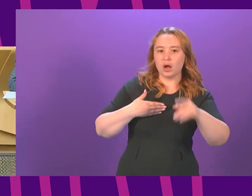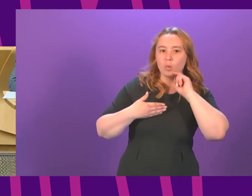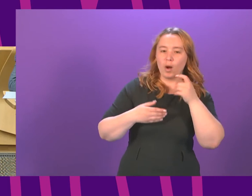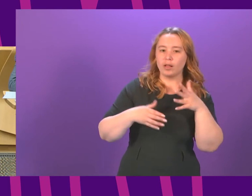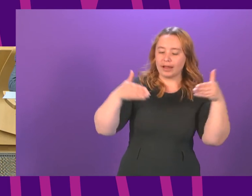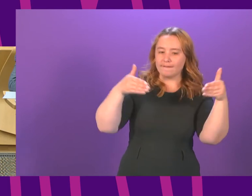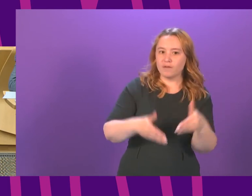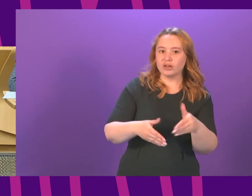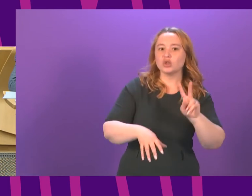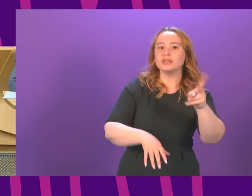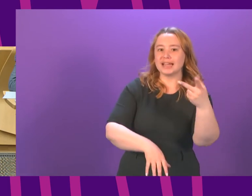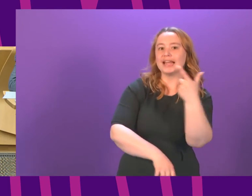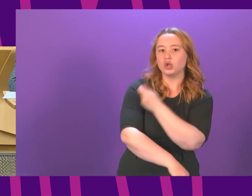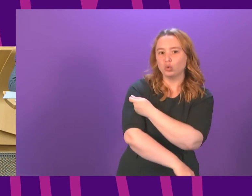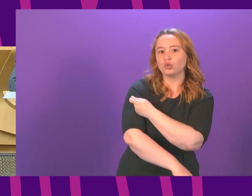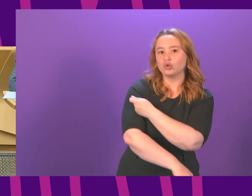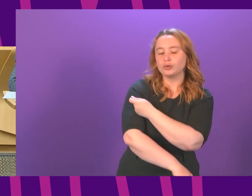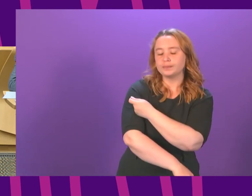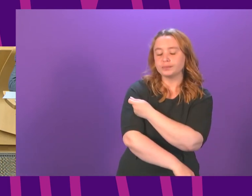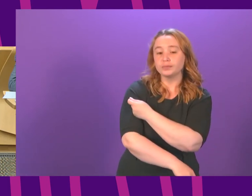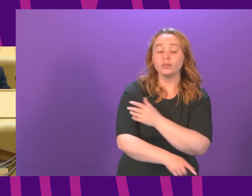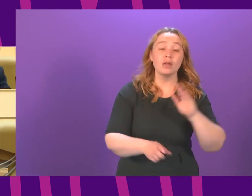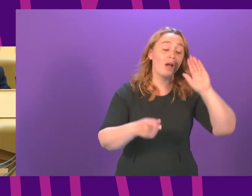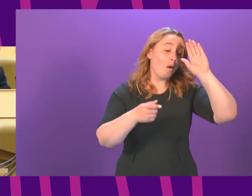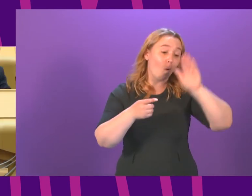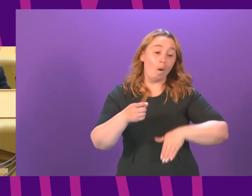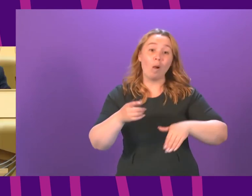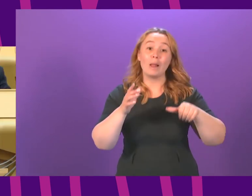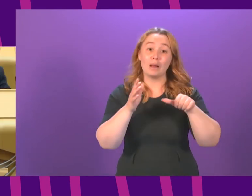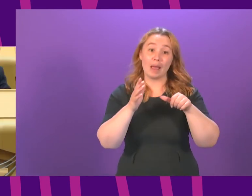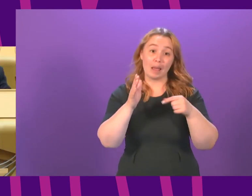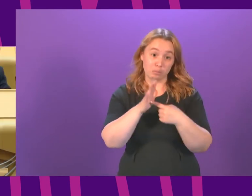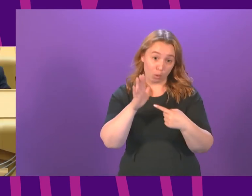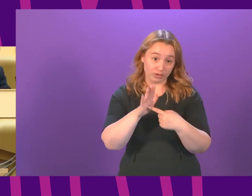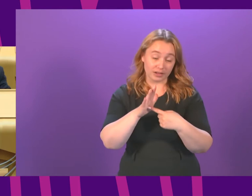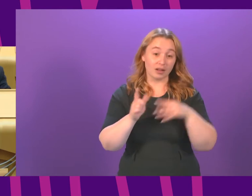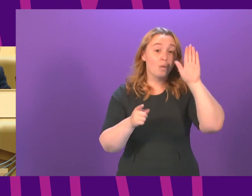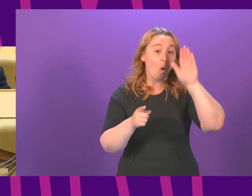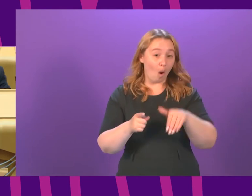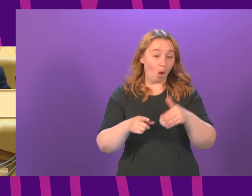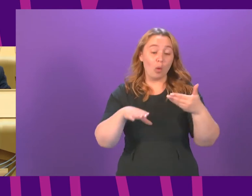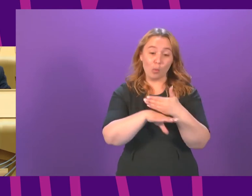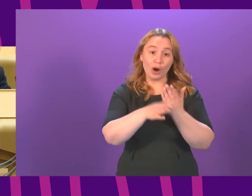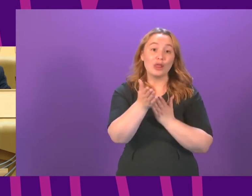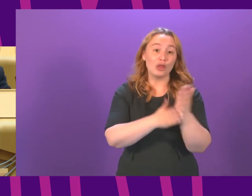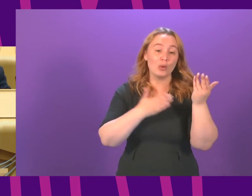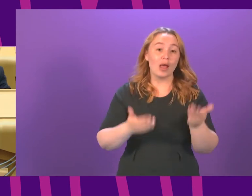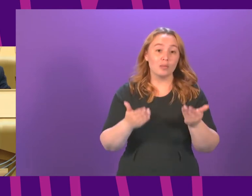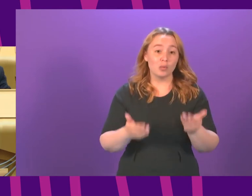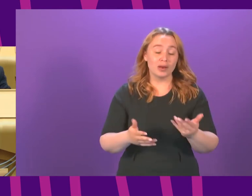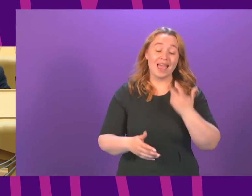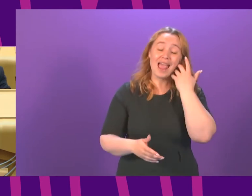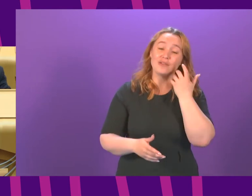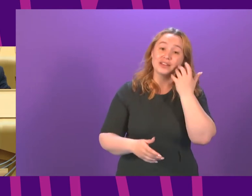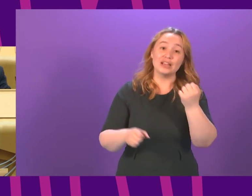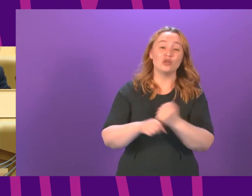completing second doses so all of this is important all of this is work that is underway and we continue every single day to do what